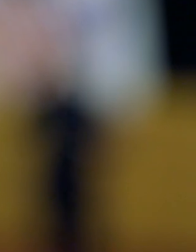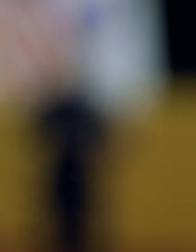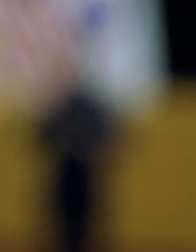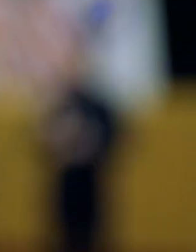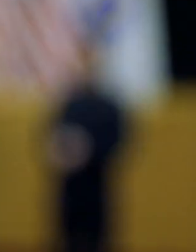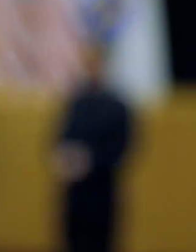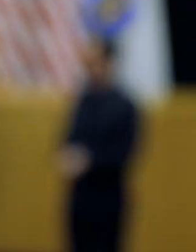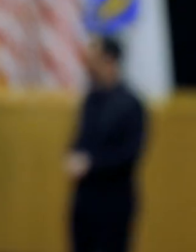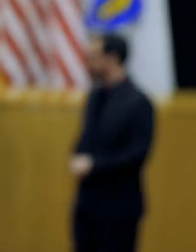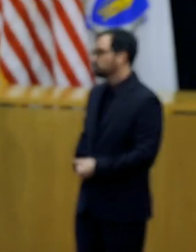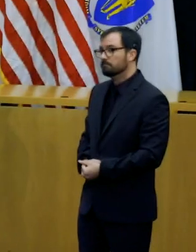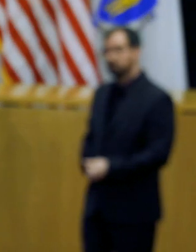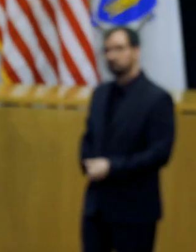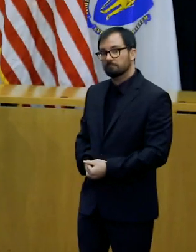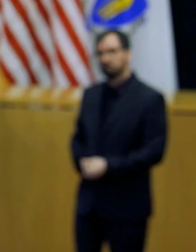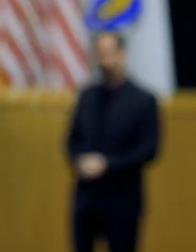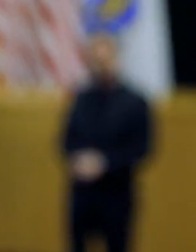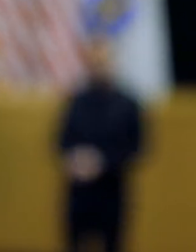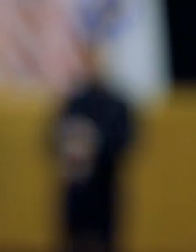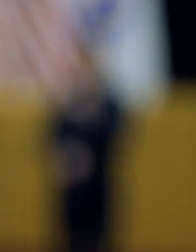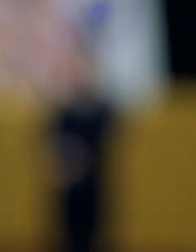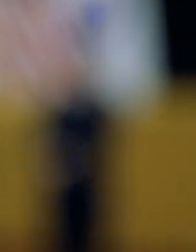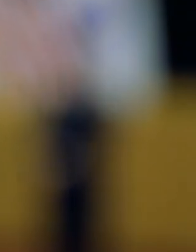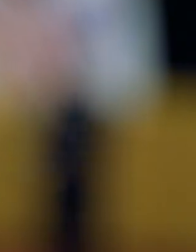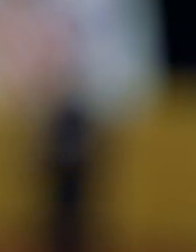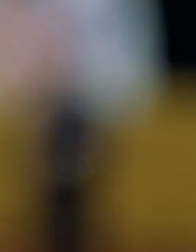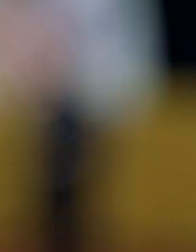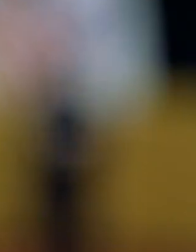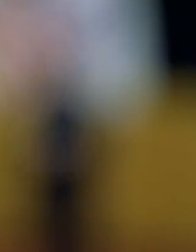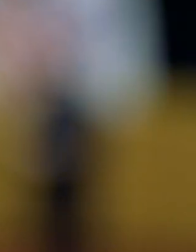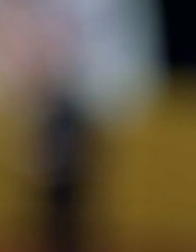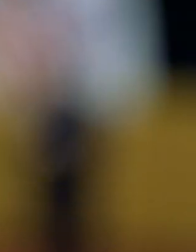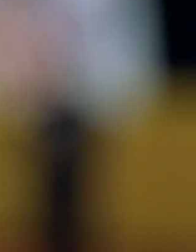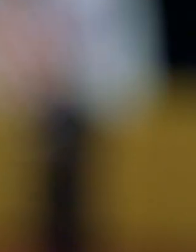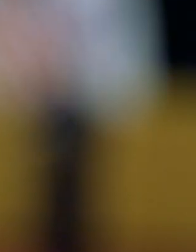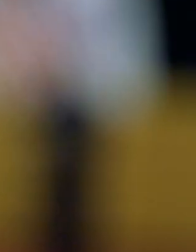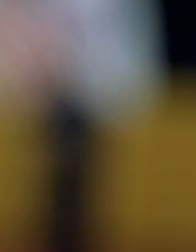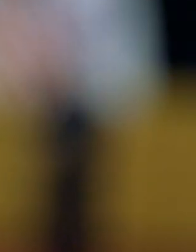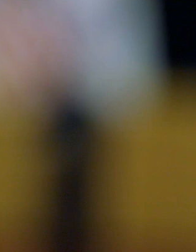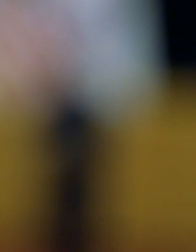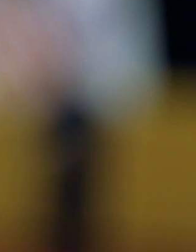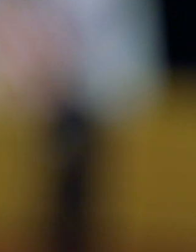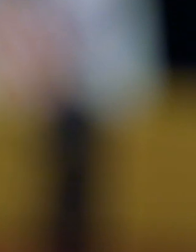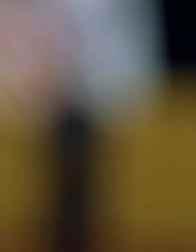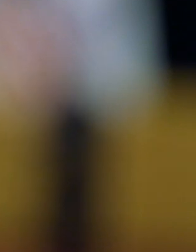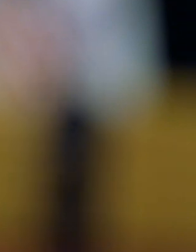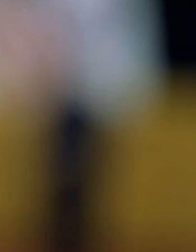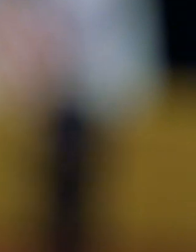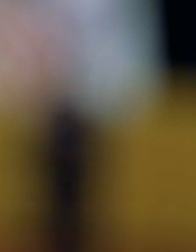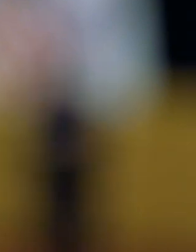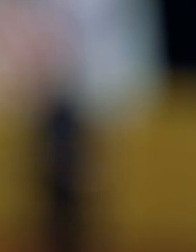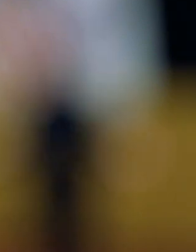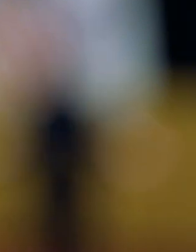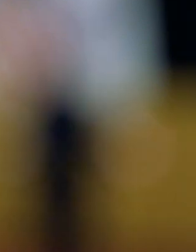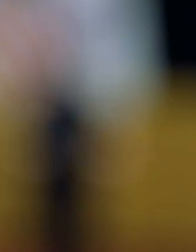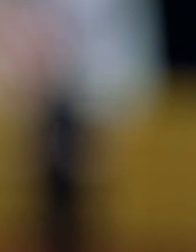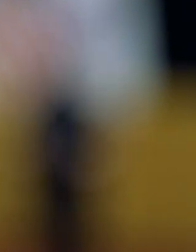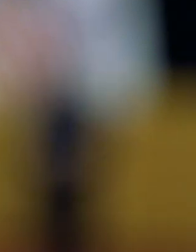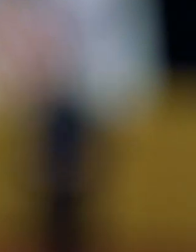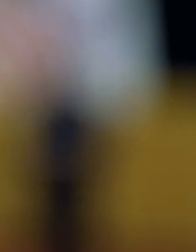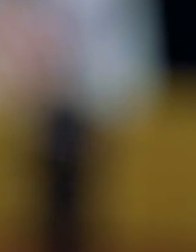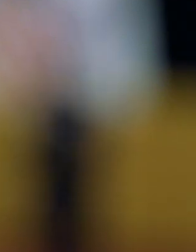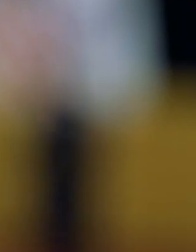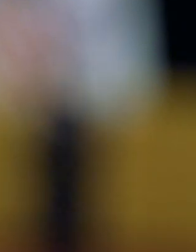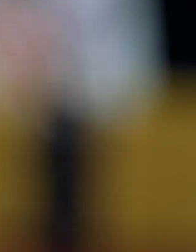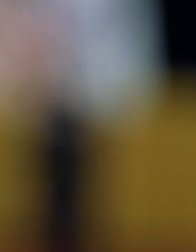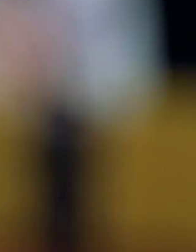Good afternoon, and thank you, Governor Baker. And thank all of you for listening in to the latest updates that we can